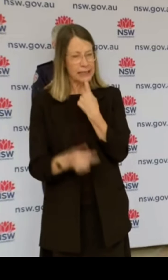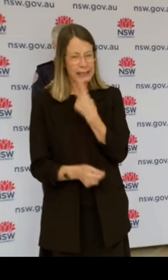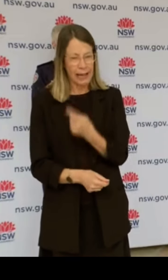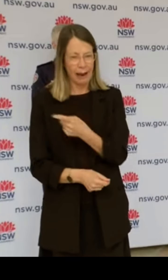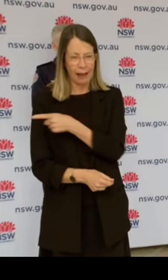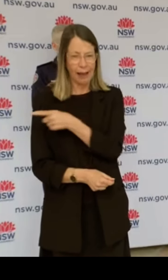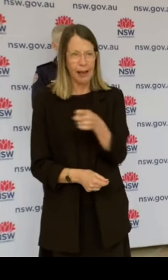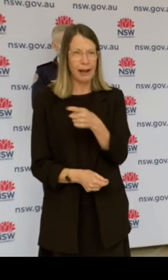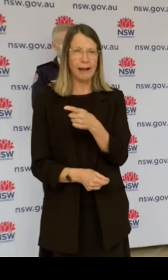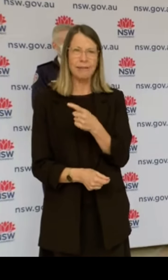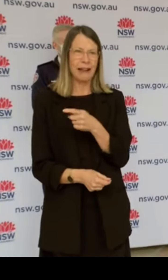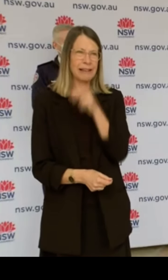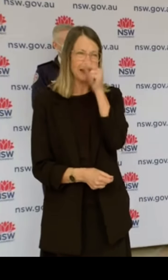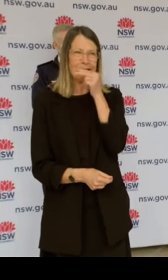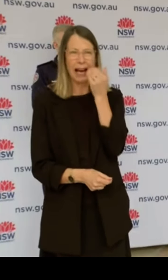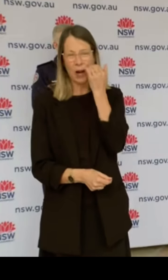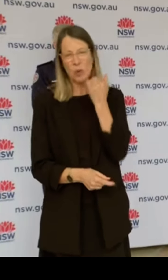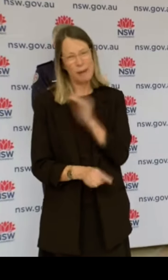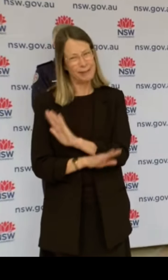telling people this?